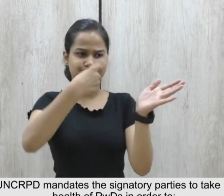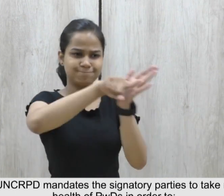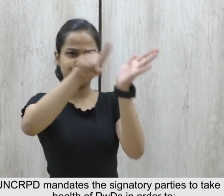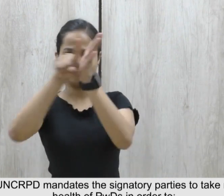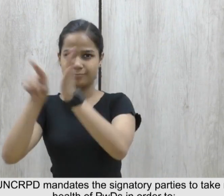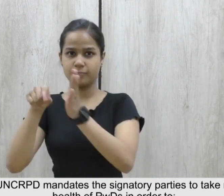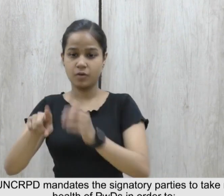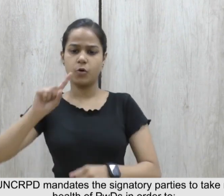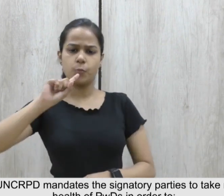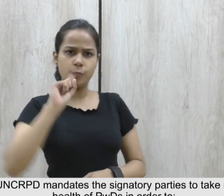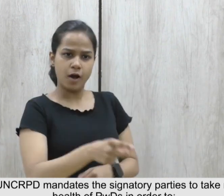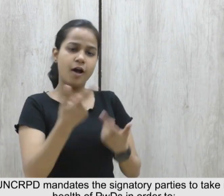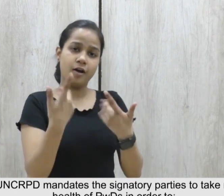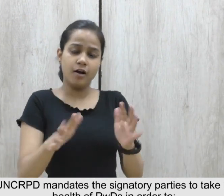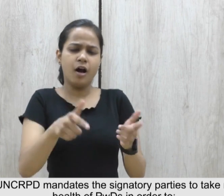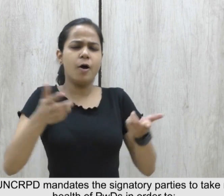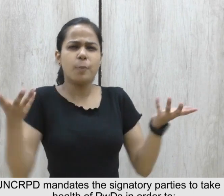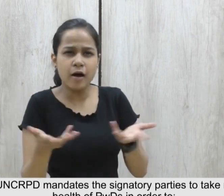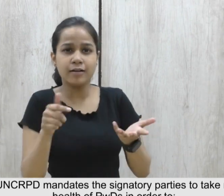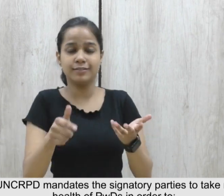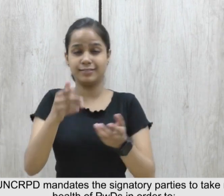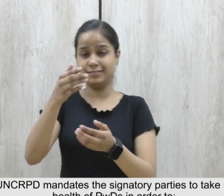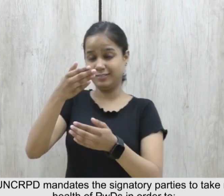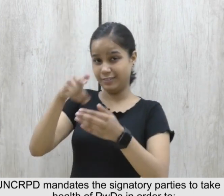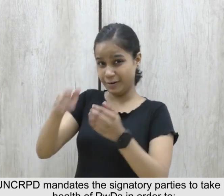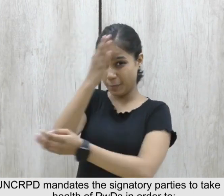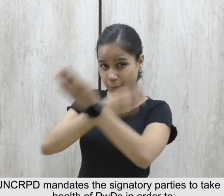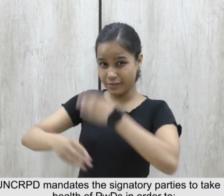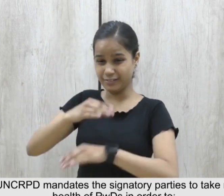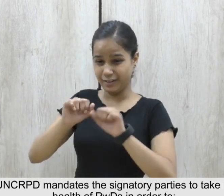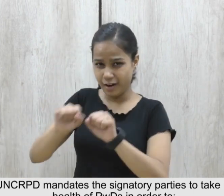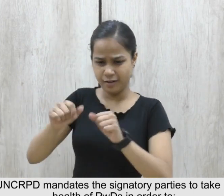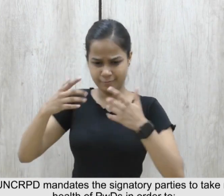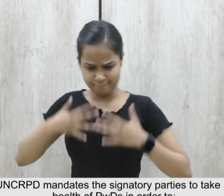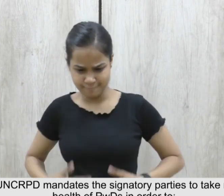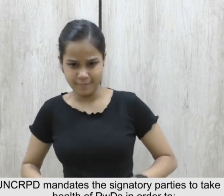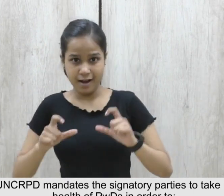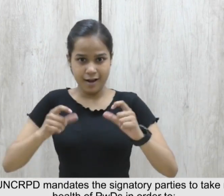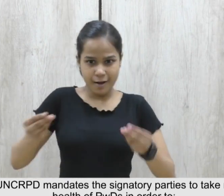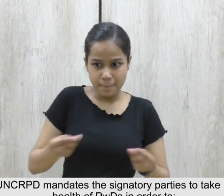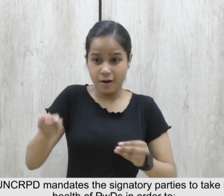to promote health of PWDs in order to